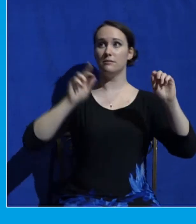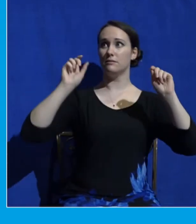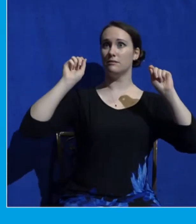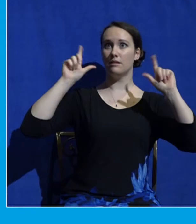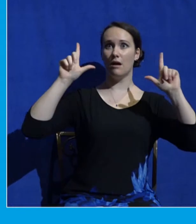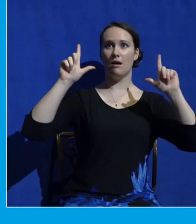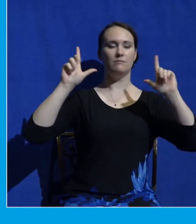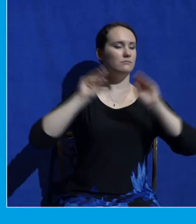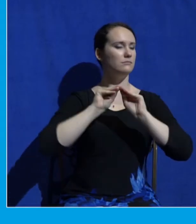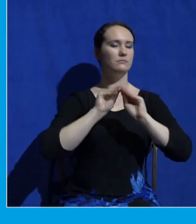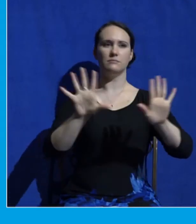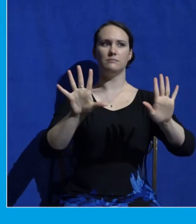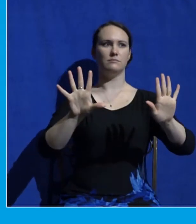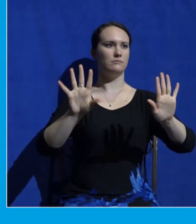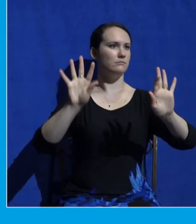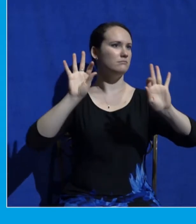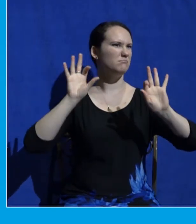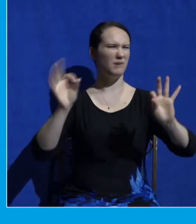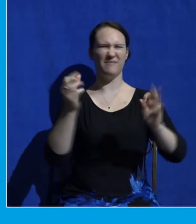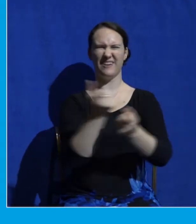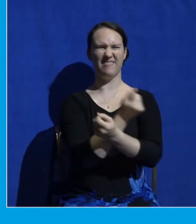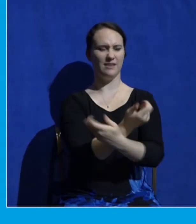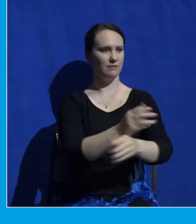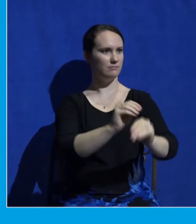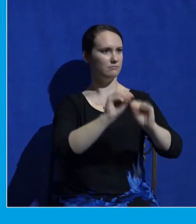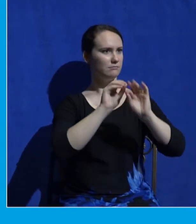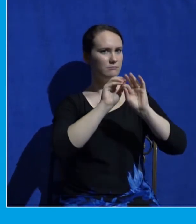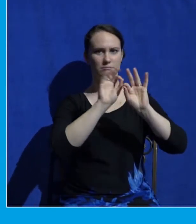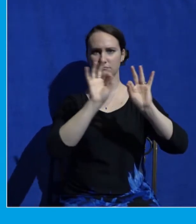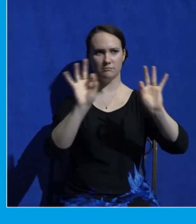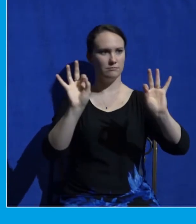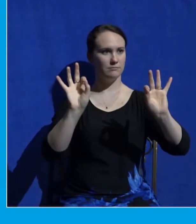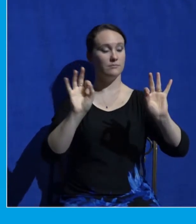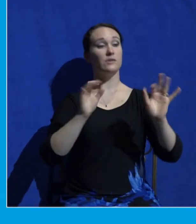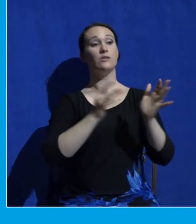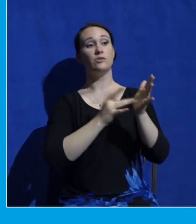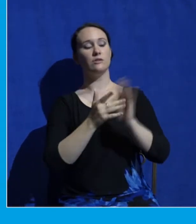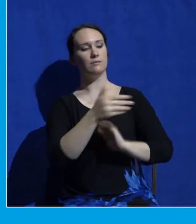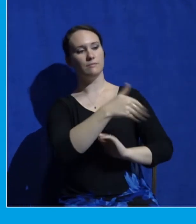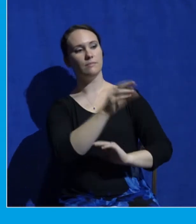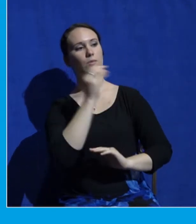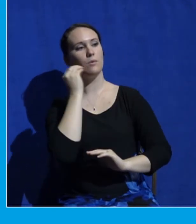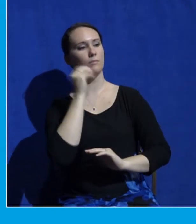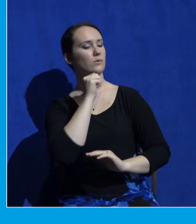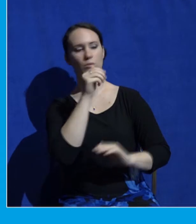was restored and he saw everything clearly. And Jesus sent him to his home saying, Do not even enter the village.